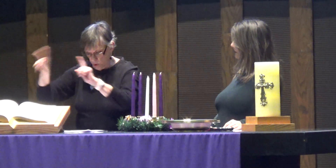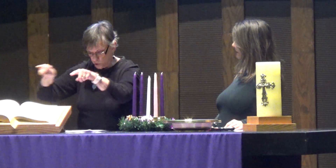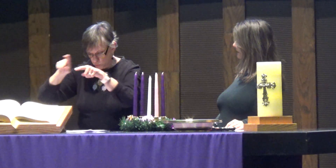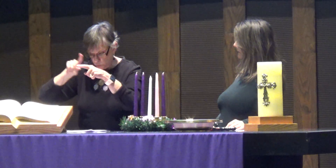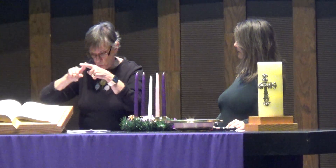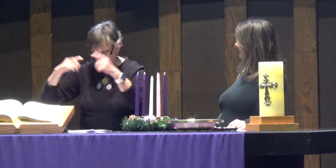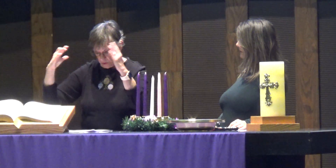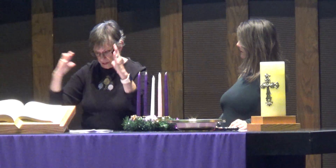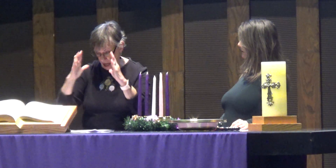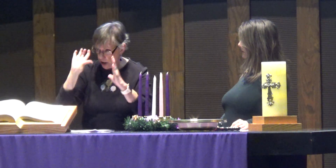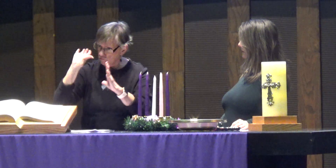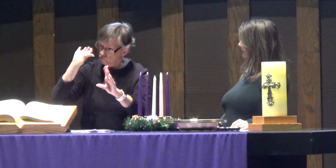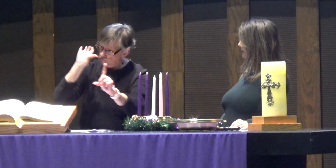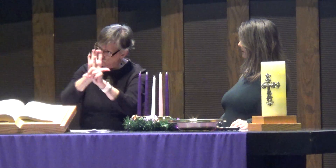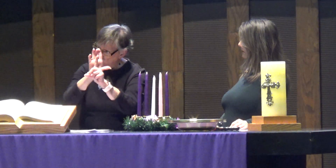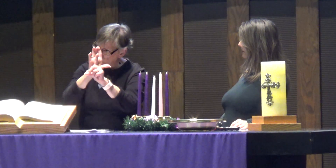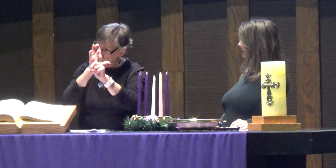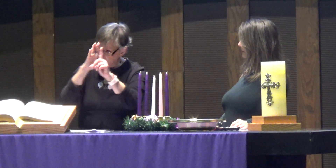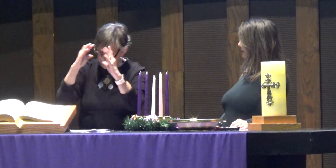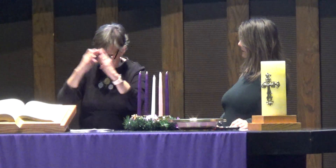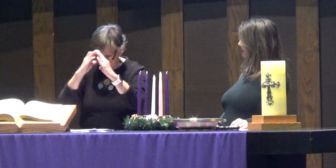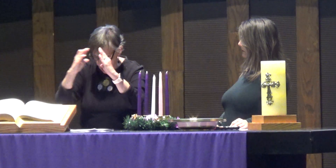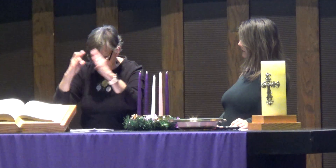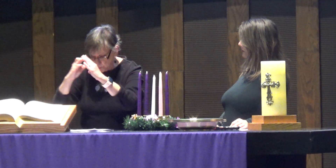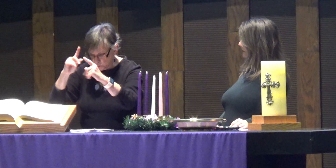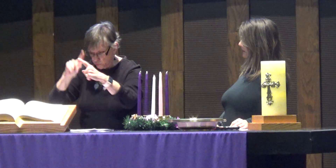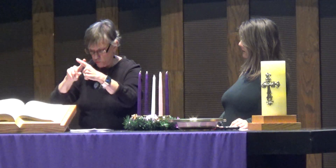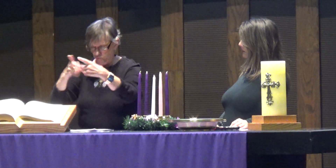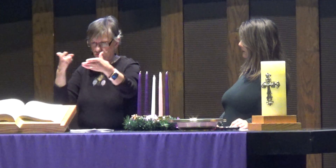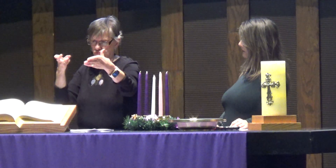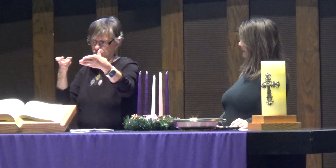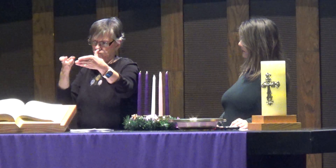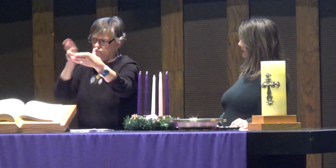Everyone went to their own town to register.